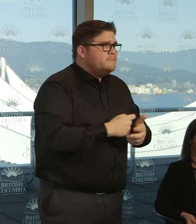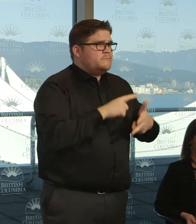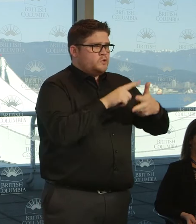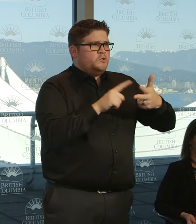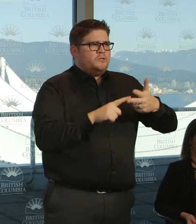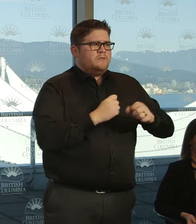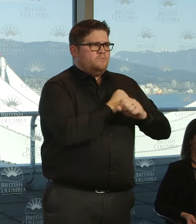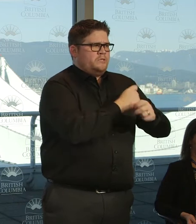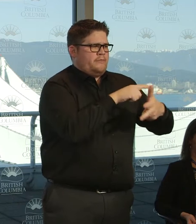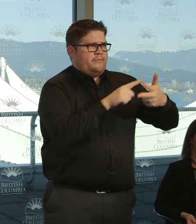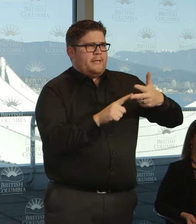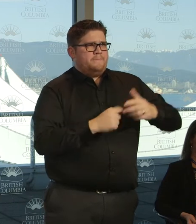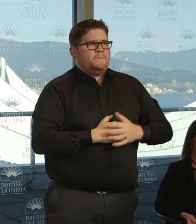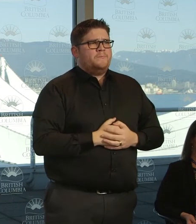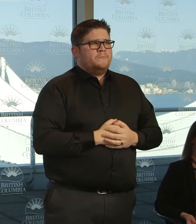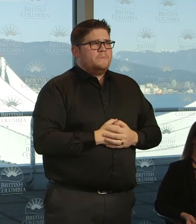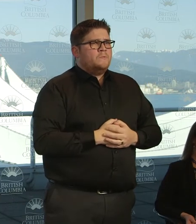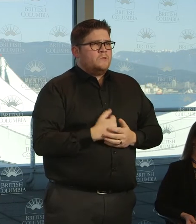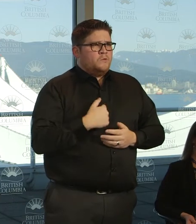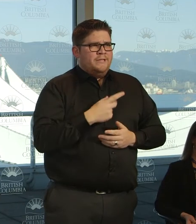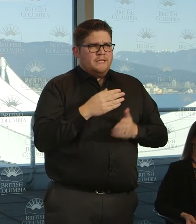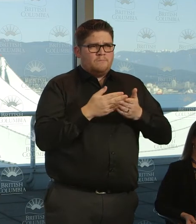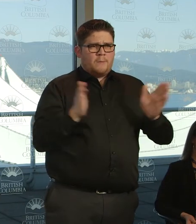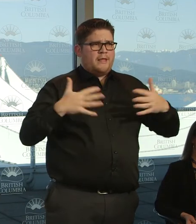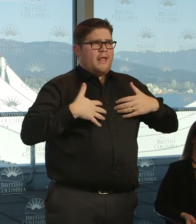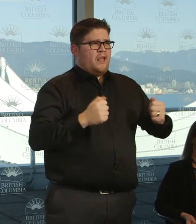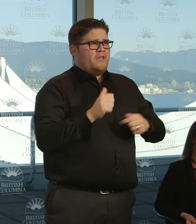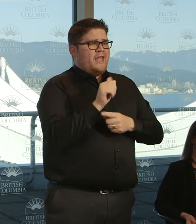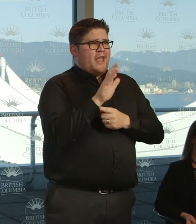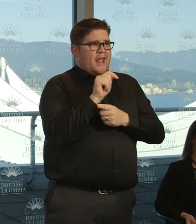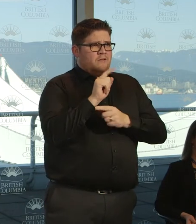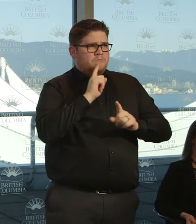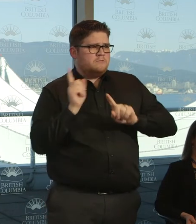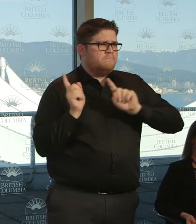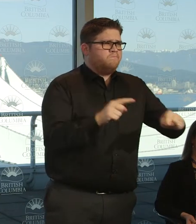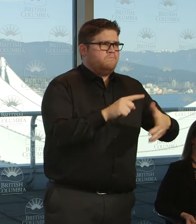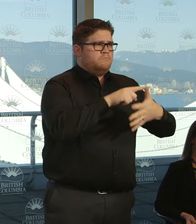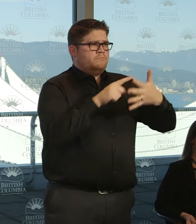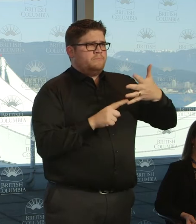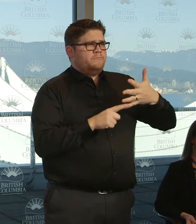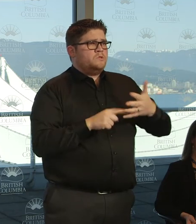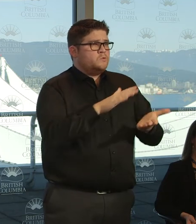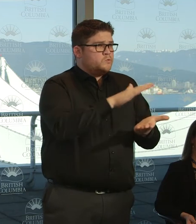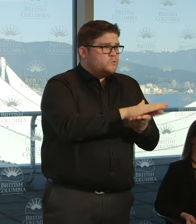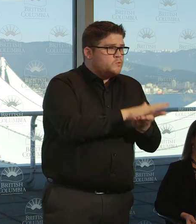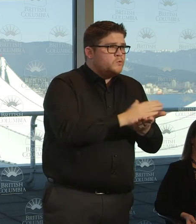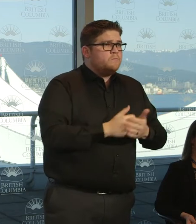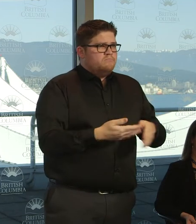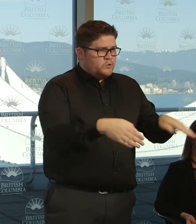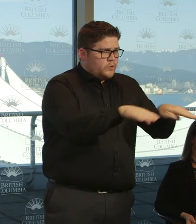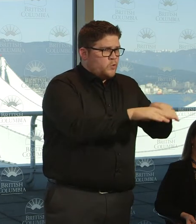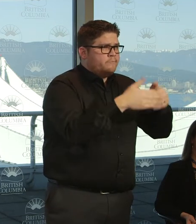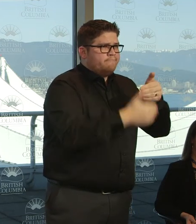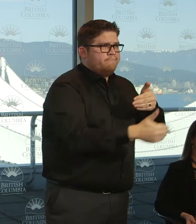some orders under the Public Health Act in the last couple of days around schools, around pubs,